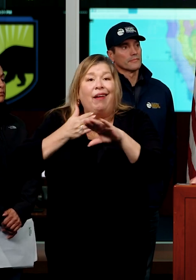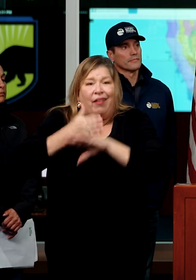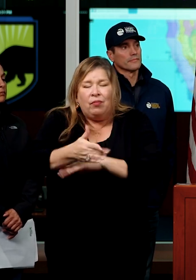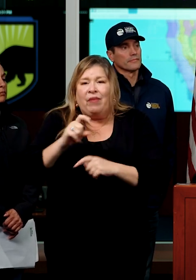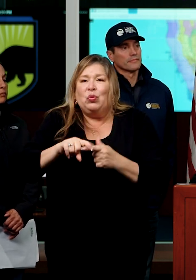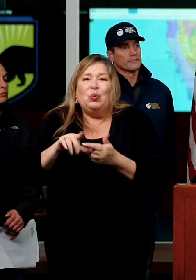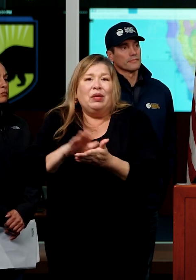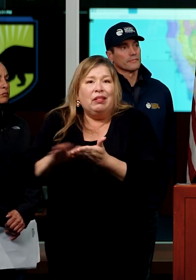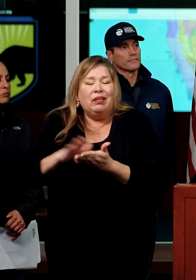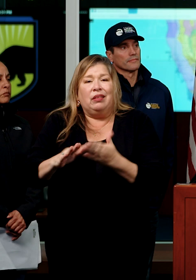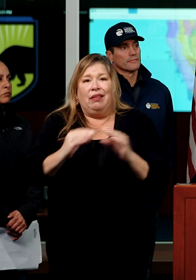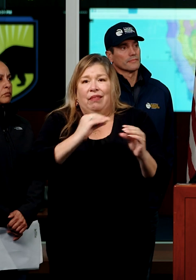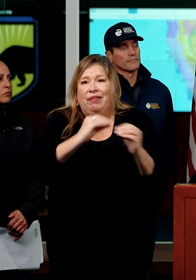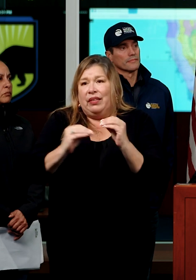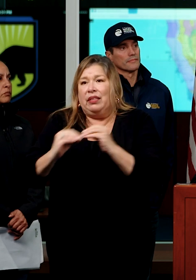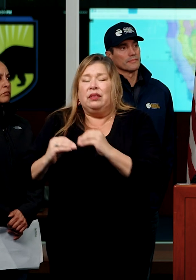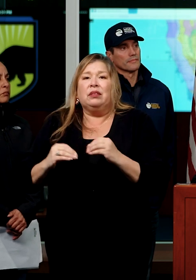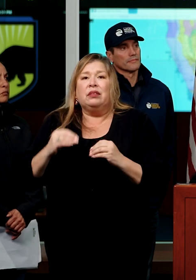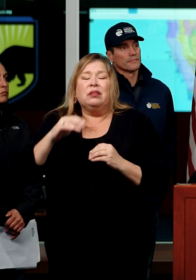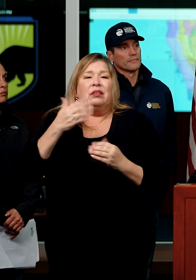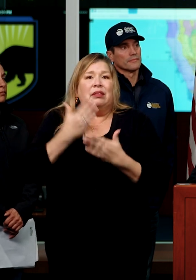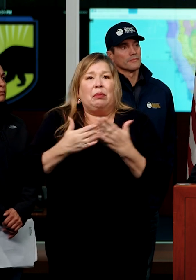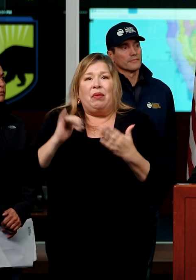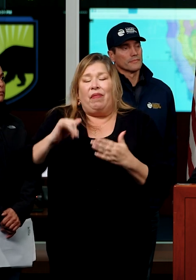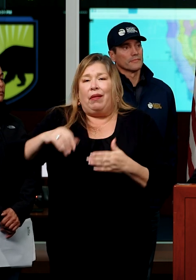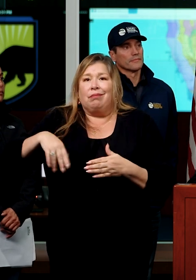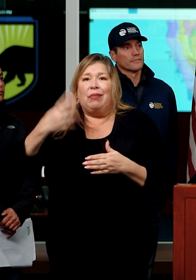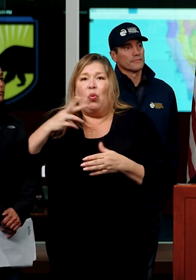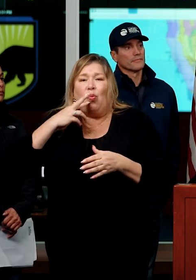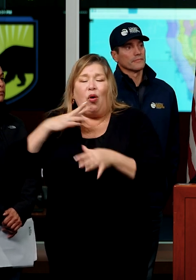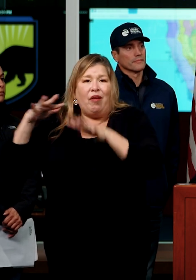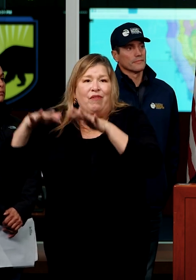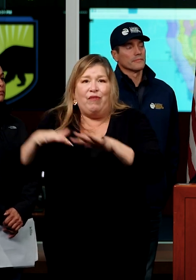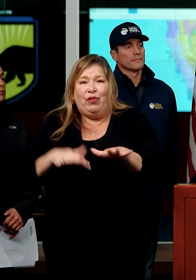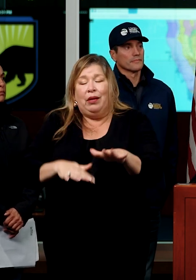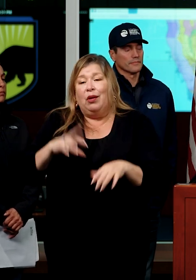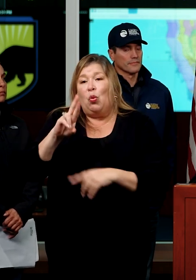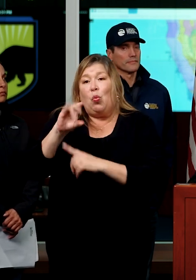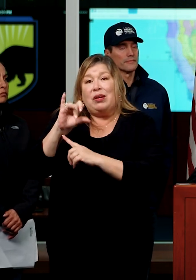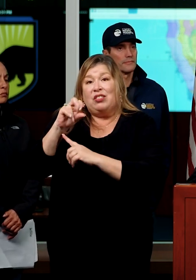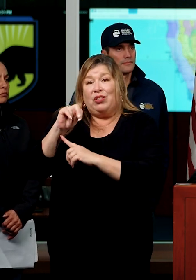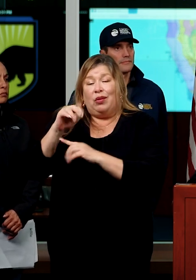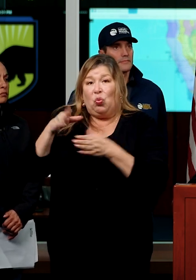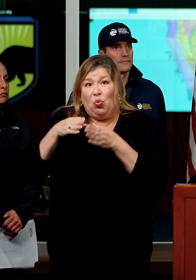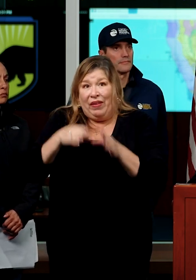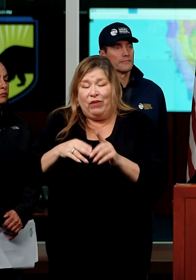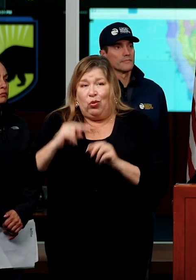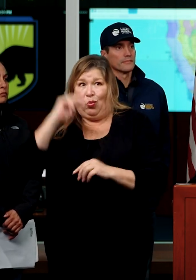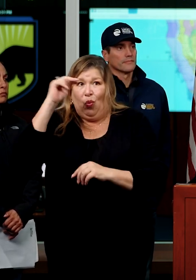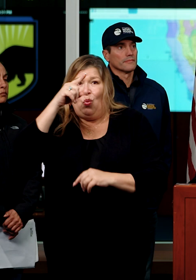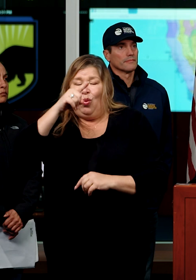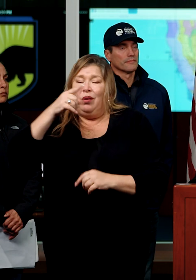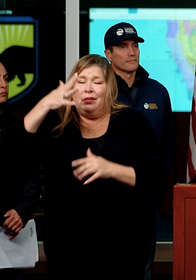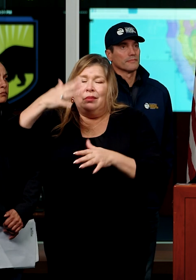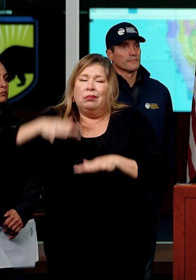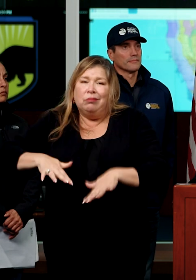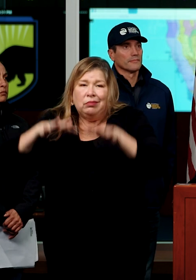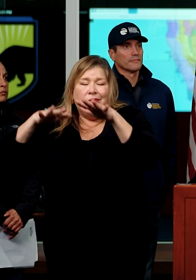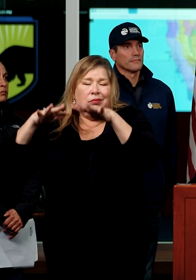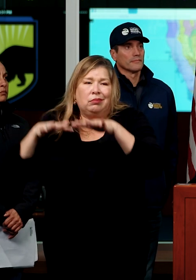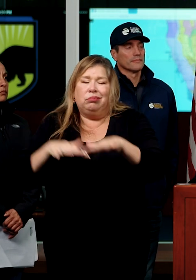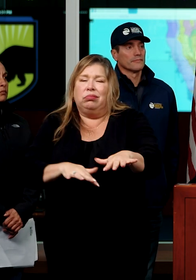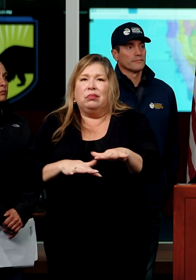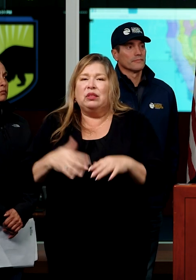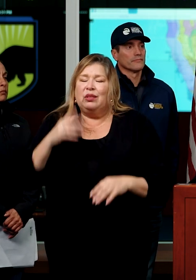that's, uh, dealing with some of these high flows. Russian river area, Guernville, uh, very familiar, uh, with some of those